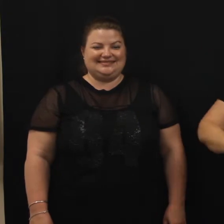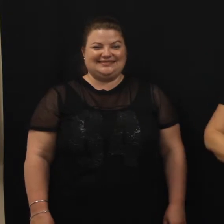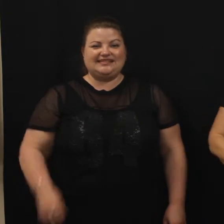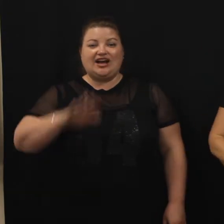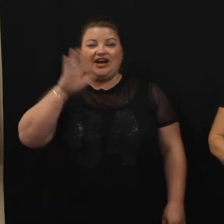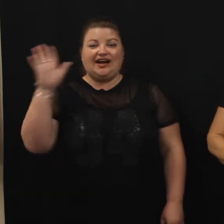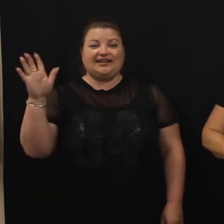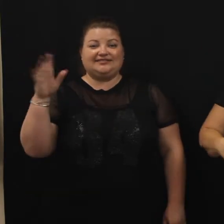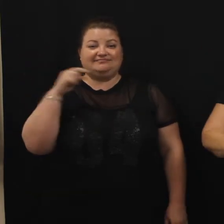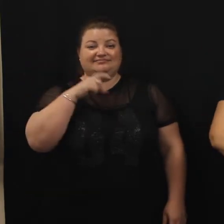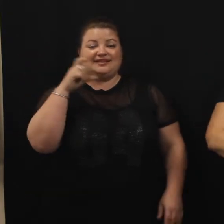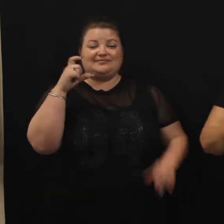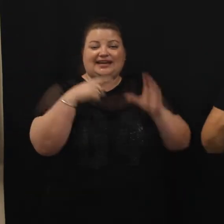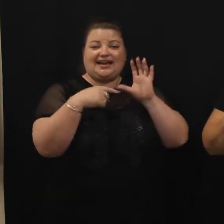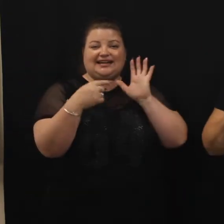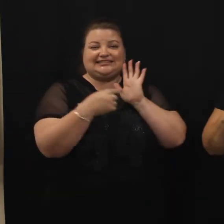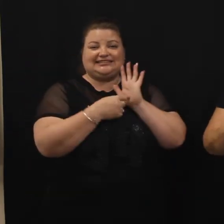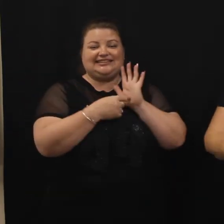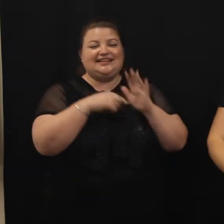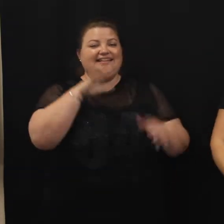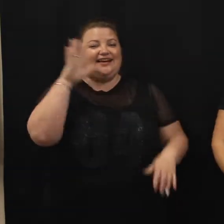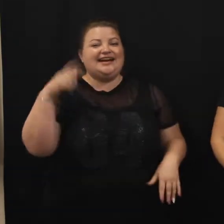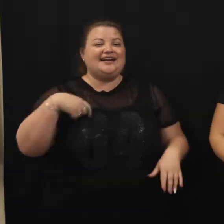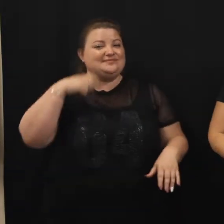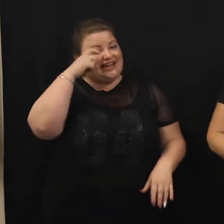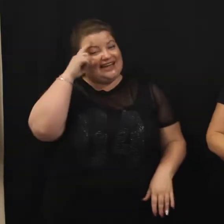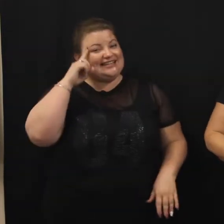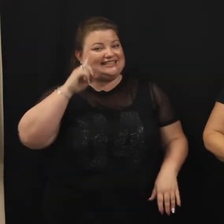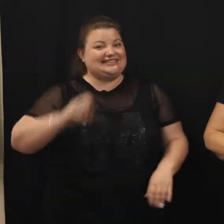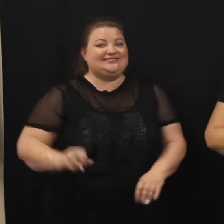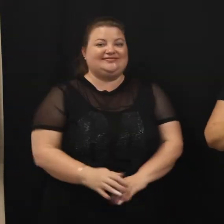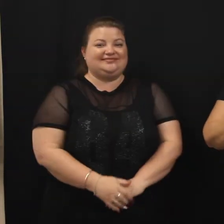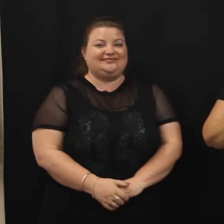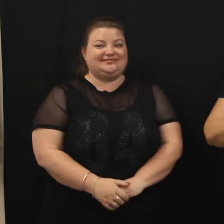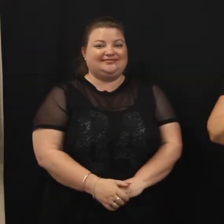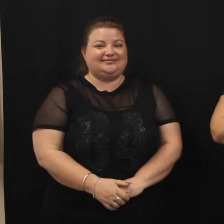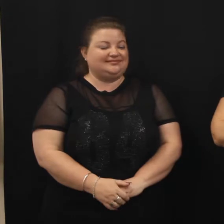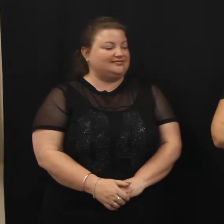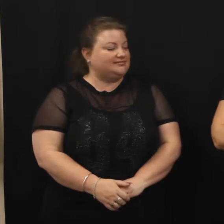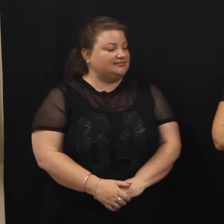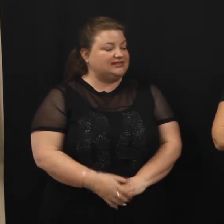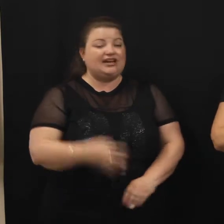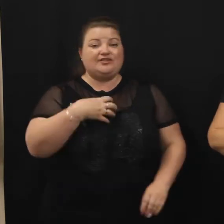Hi, I'm Kat. Hi, I'm Dave. I've got more to say.